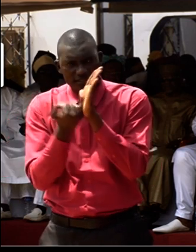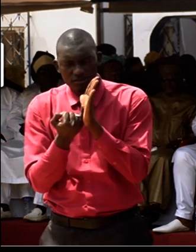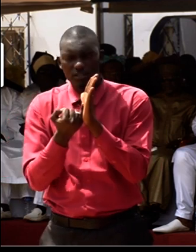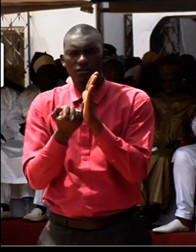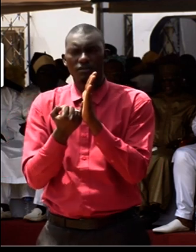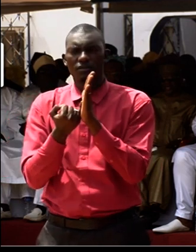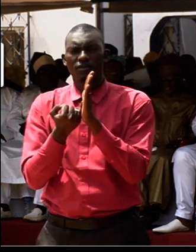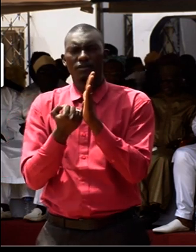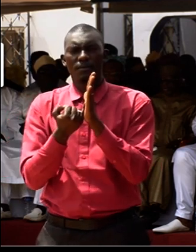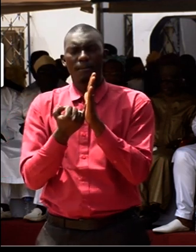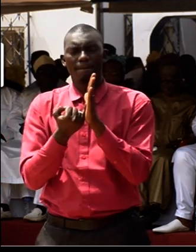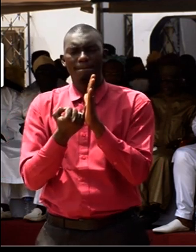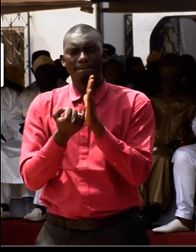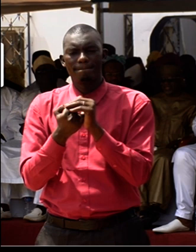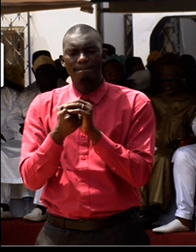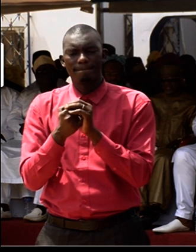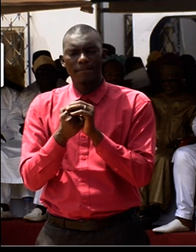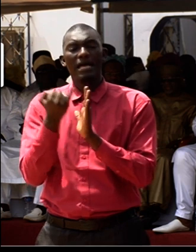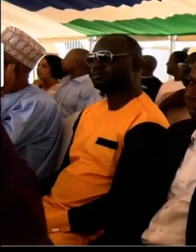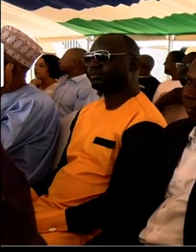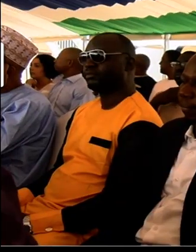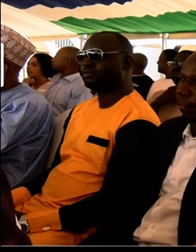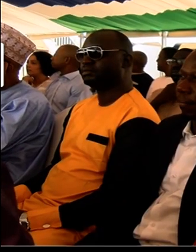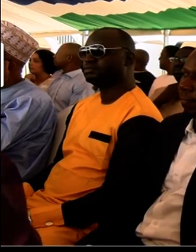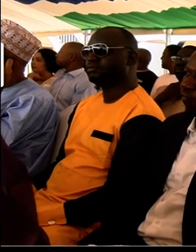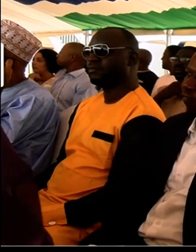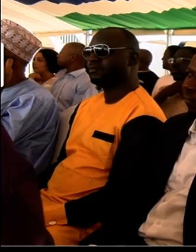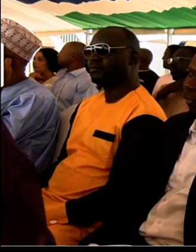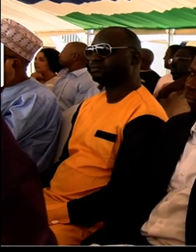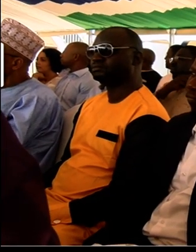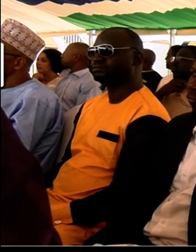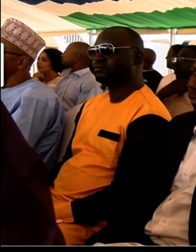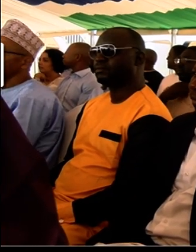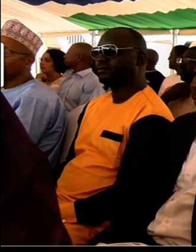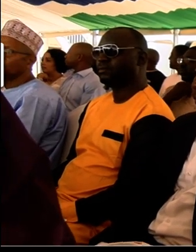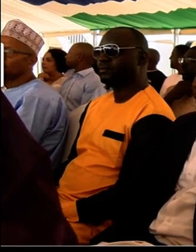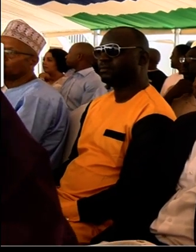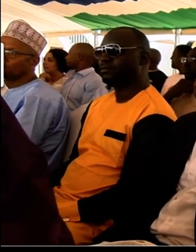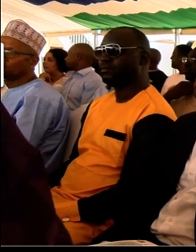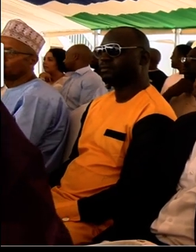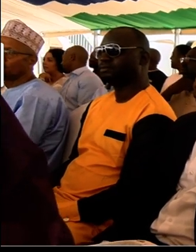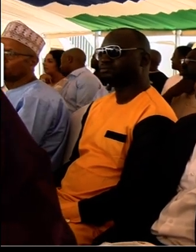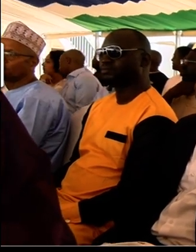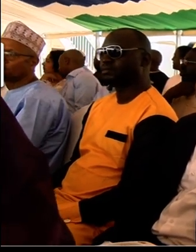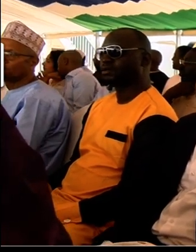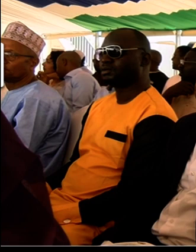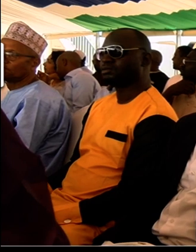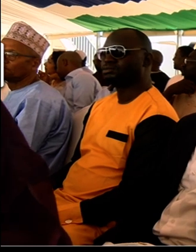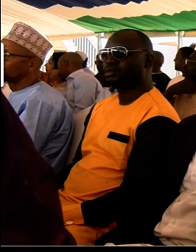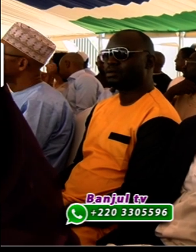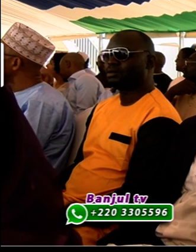interim management for local government authorities. This has been a very